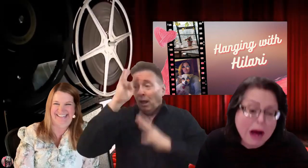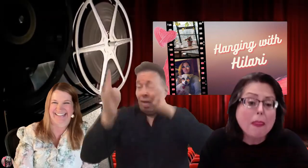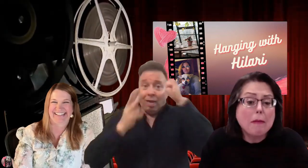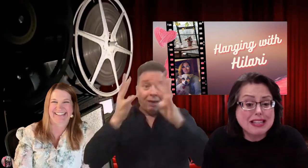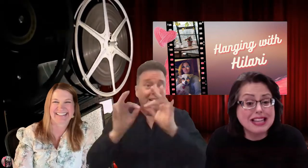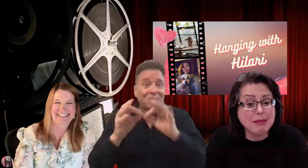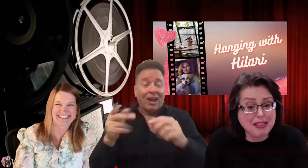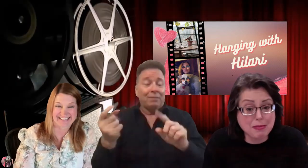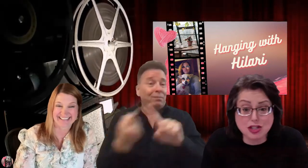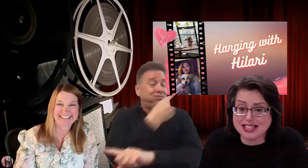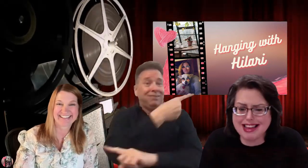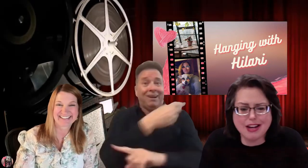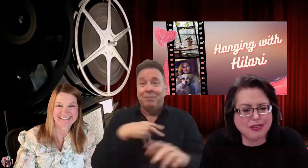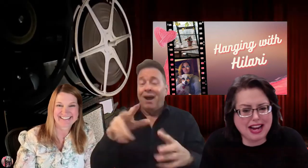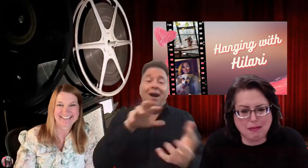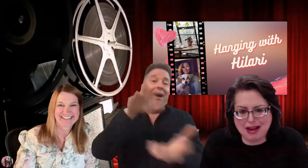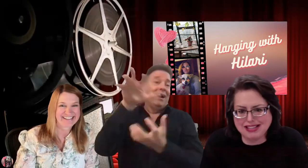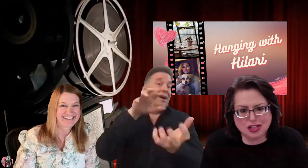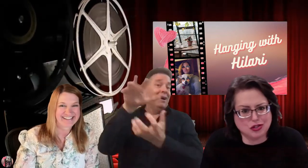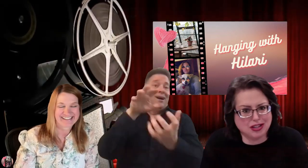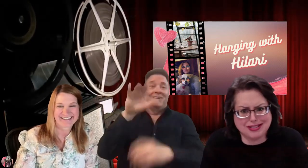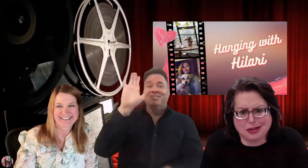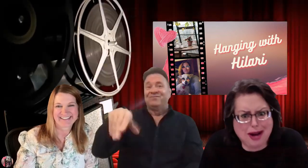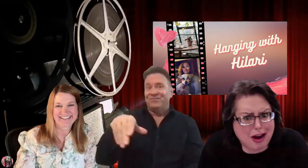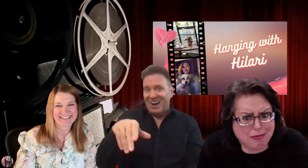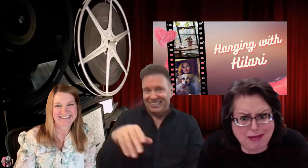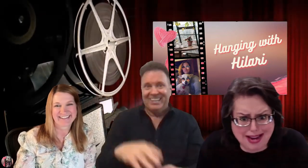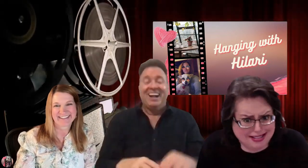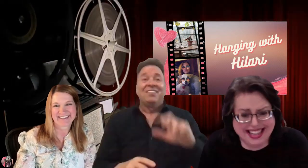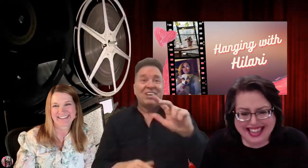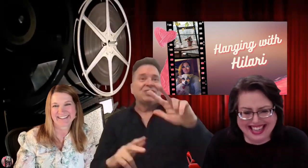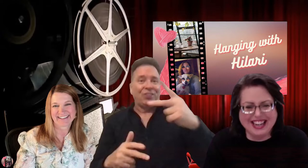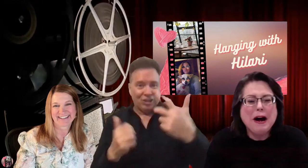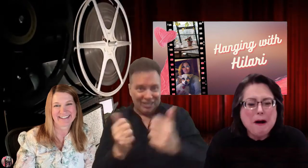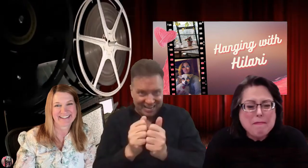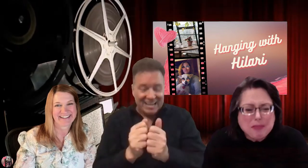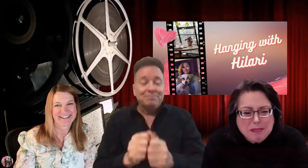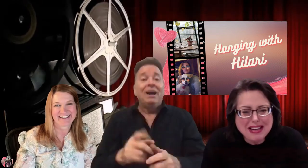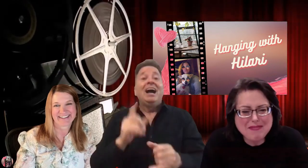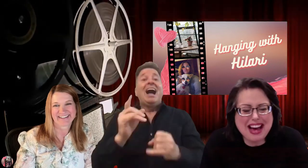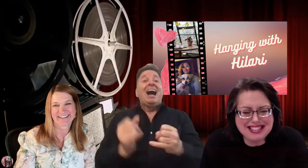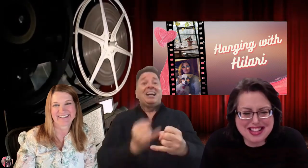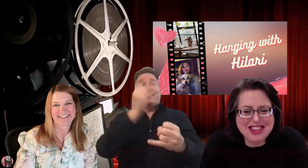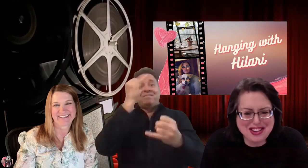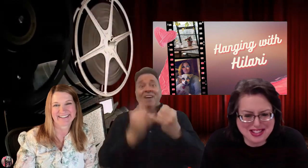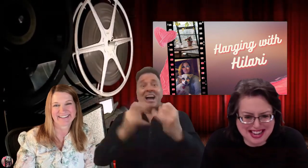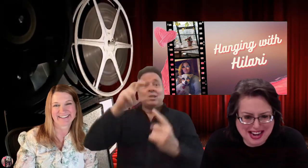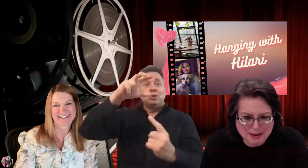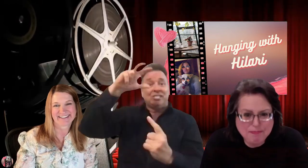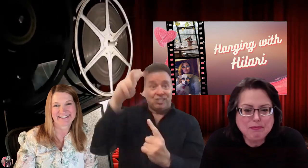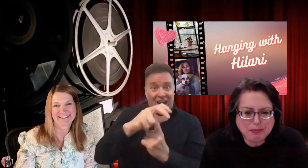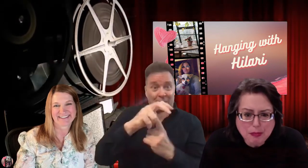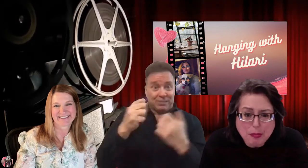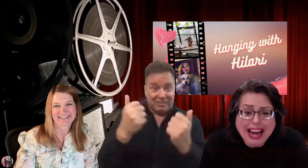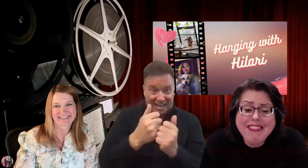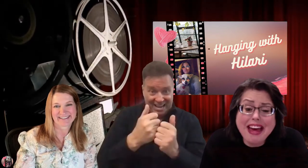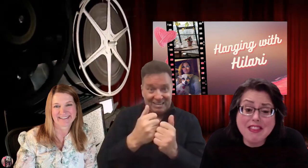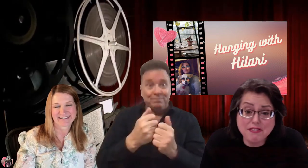But, some of them are just, they create amazing stories that are way off base. But, that's the third game. And, then the